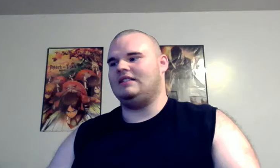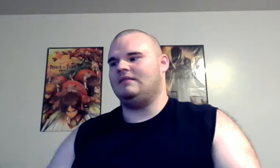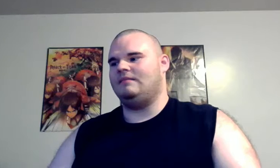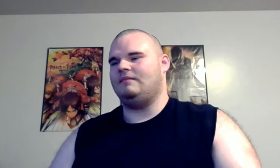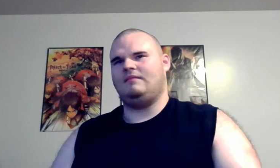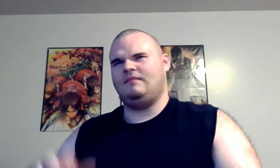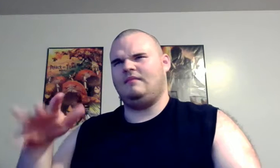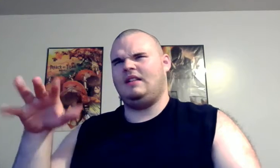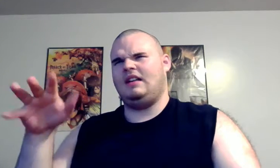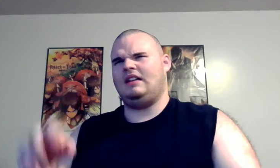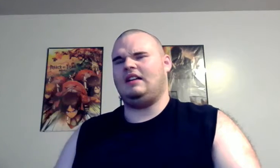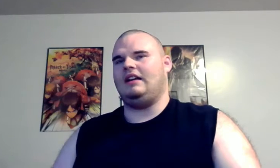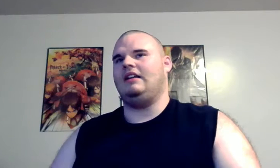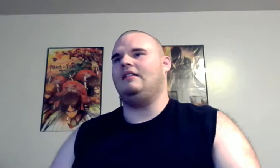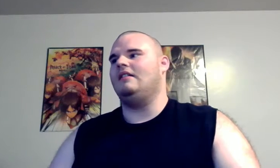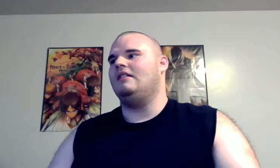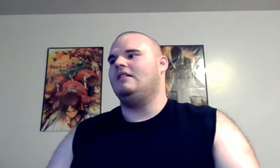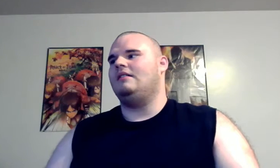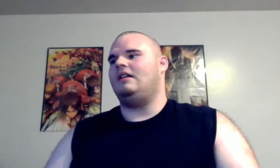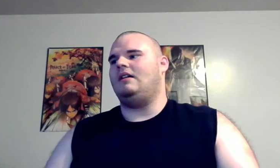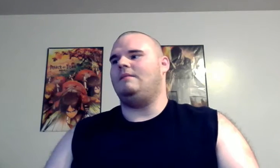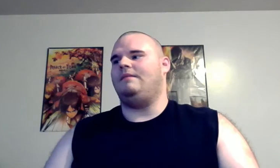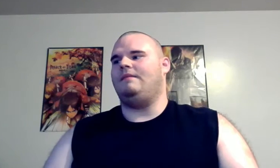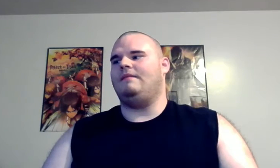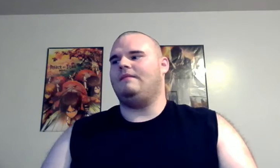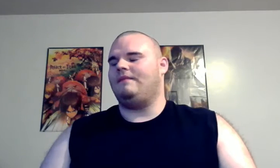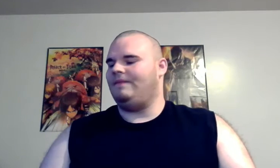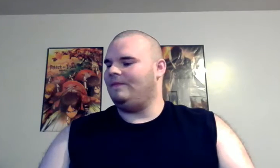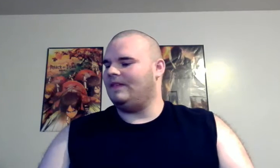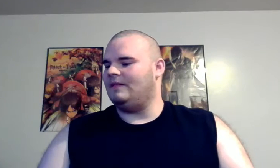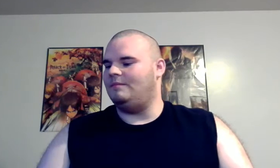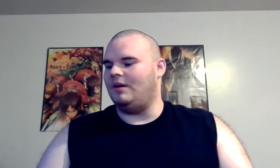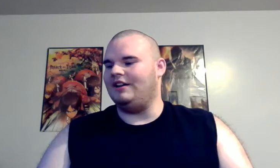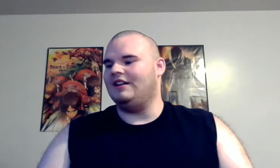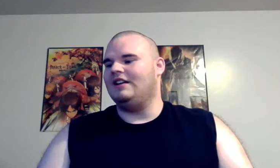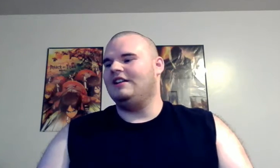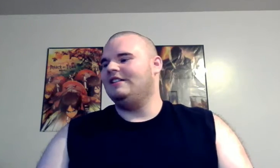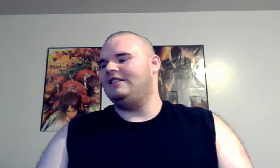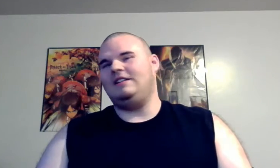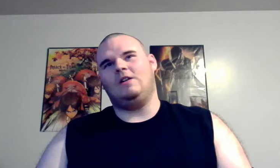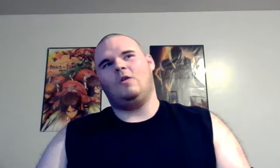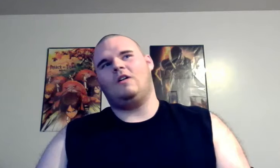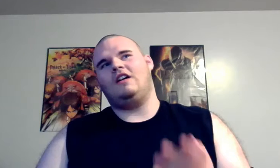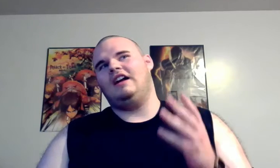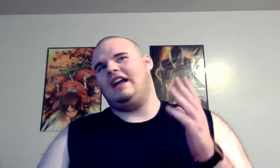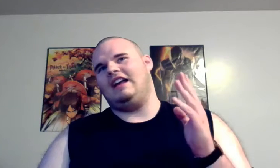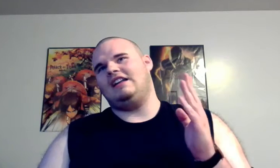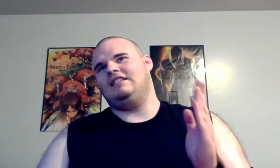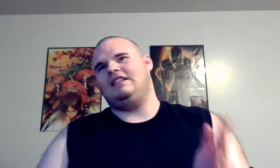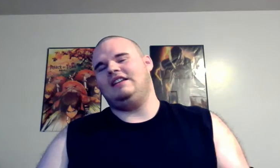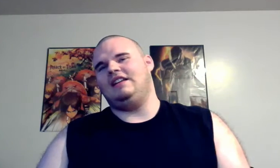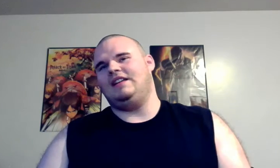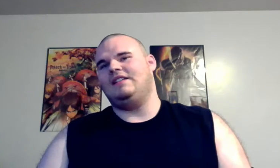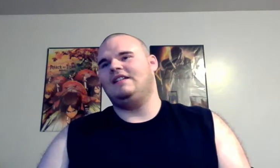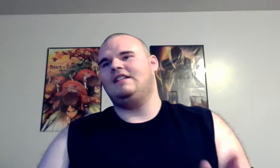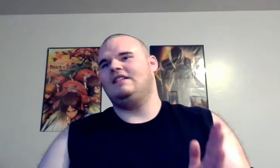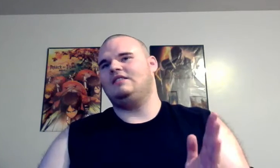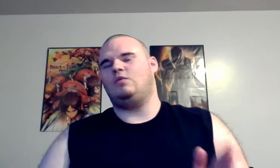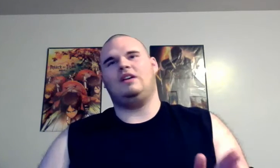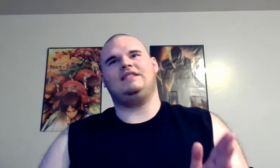it's meh kind of um but the gore and the twists